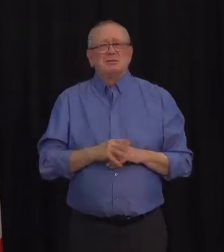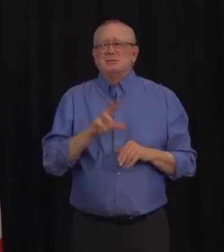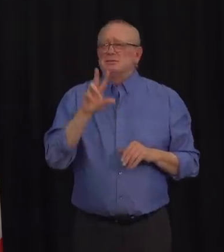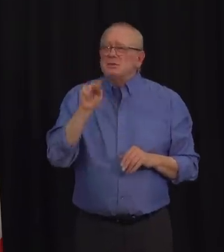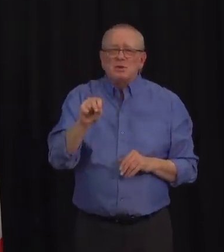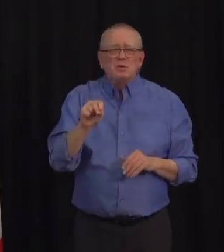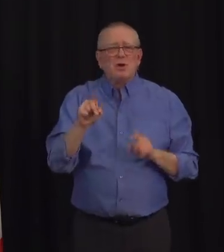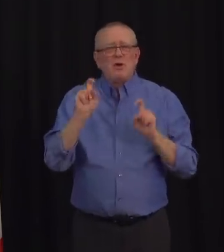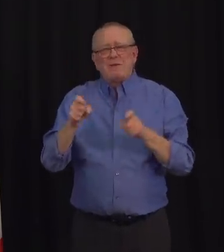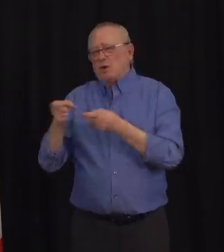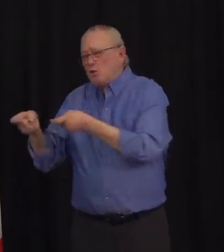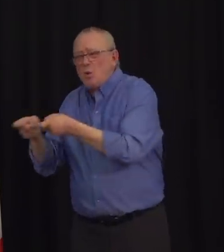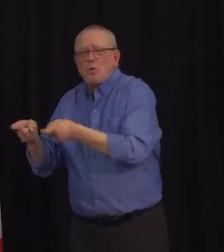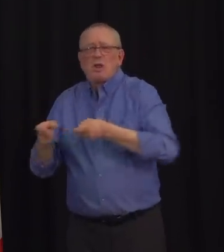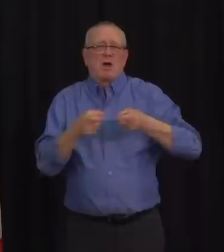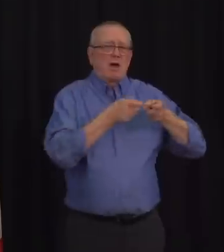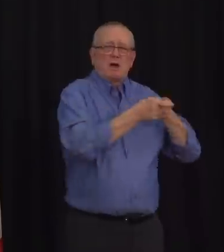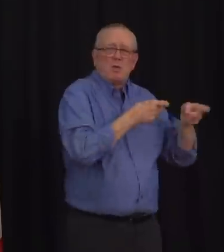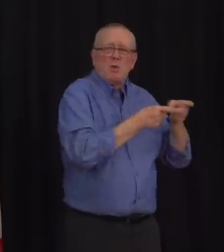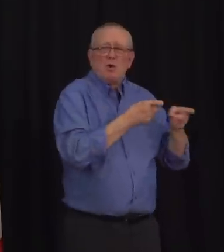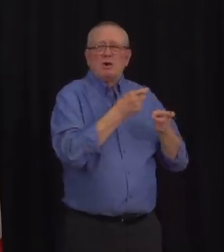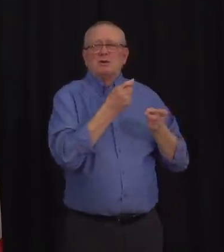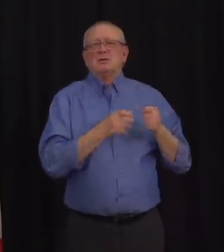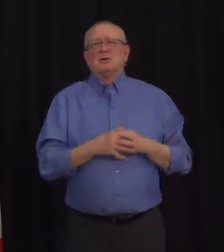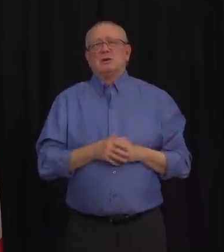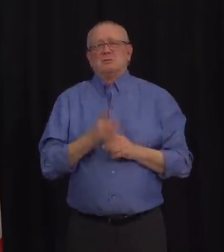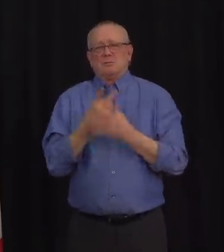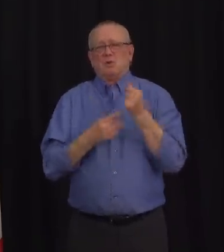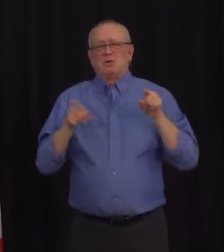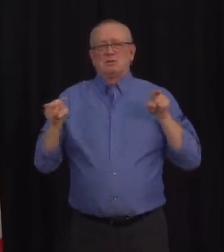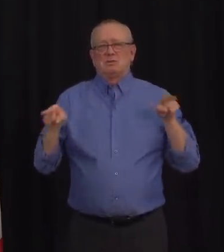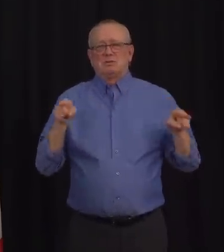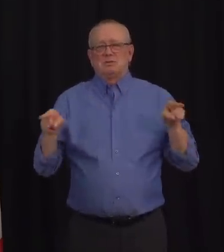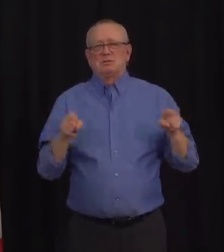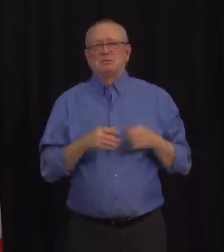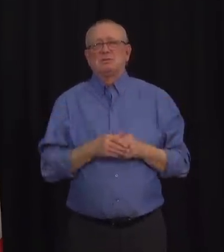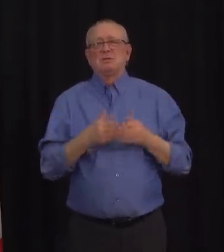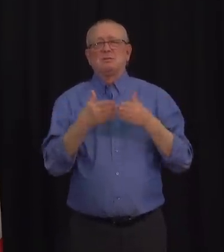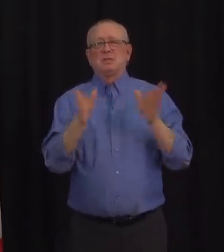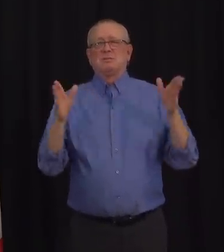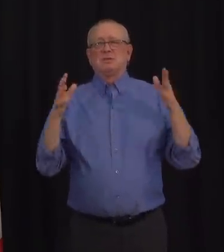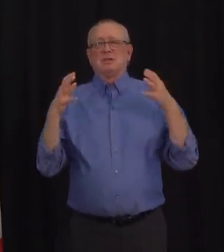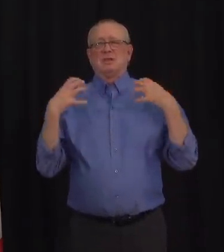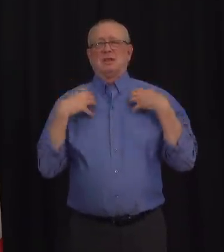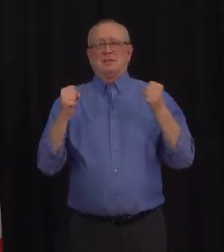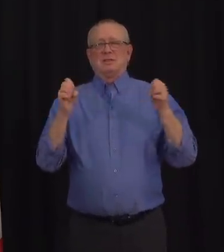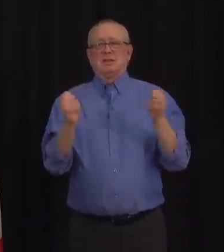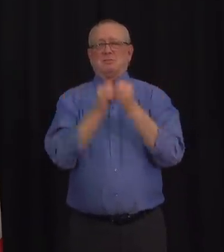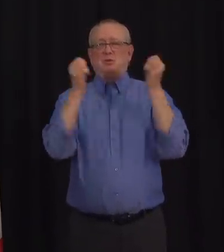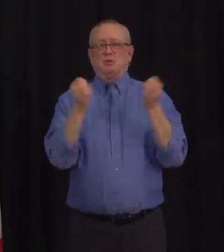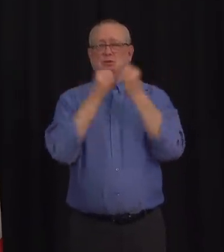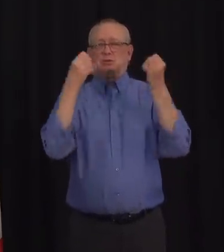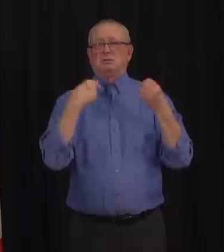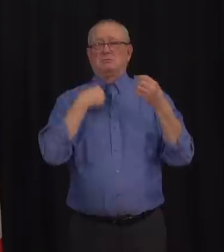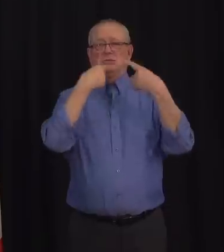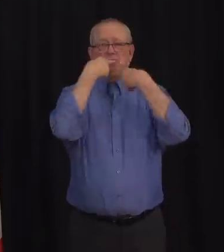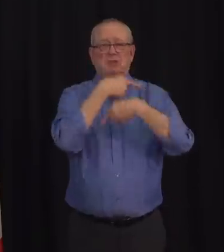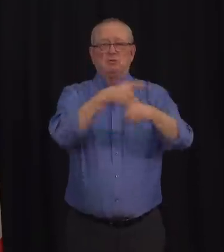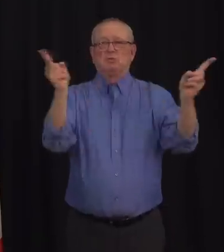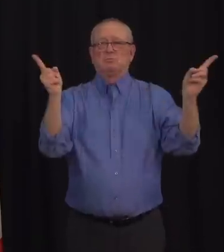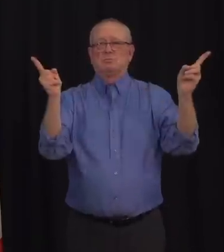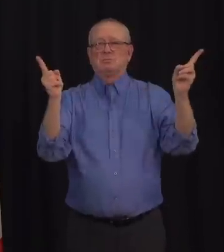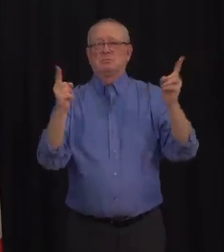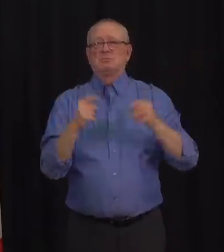And that is why I am declaring a state of public health emergency in Alberta. We are also announcing a series of targeted measures